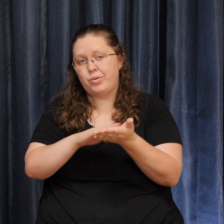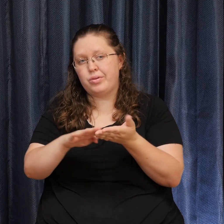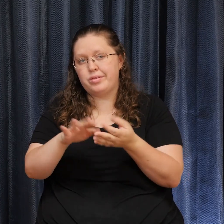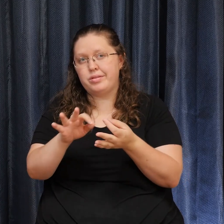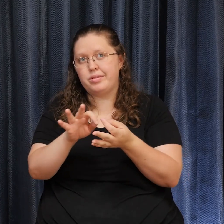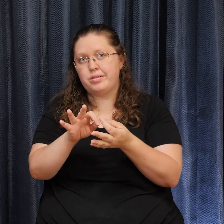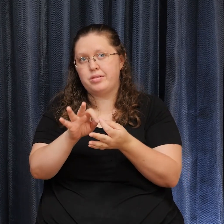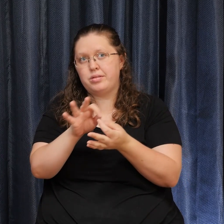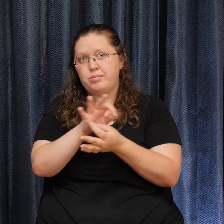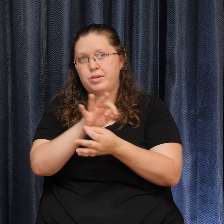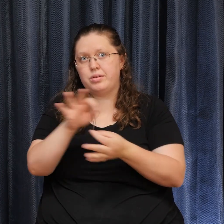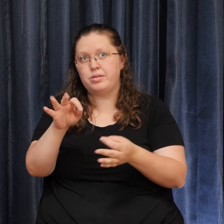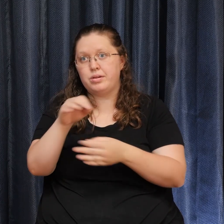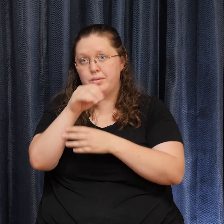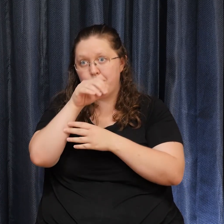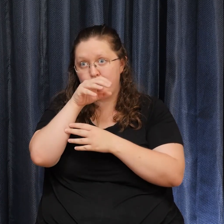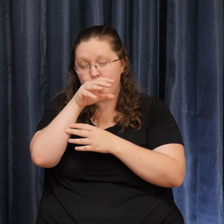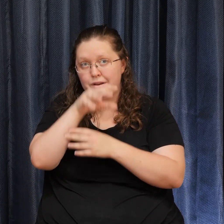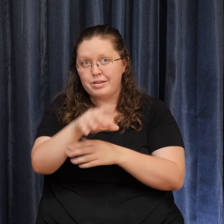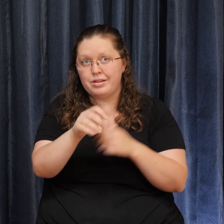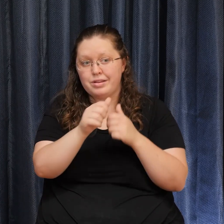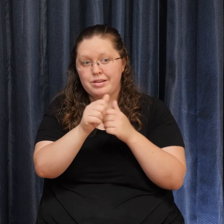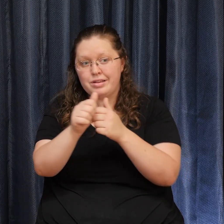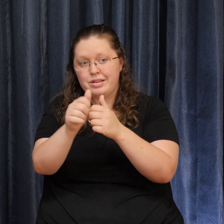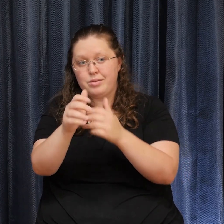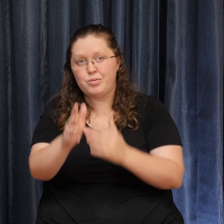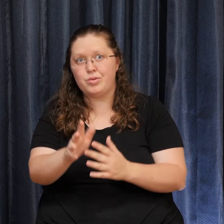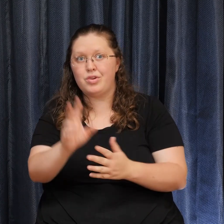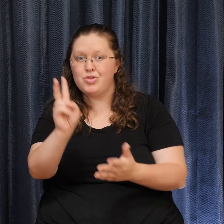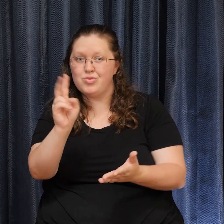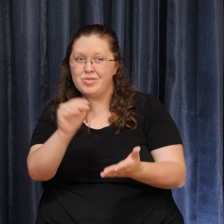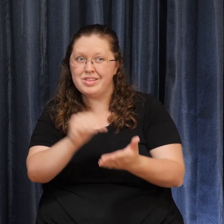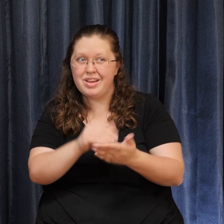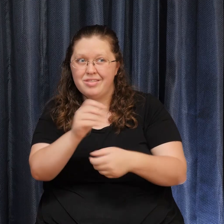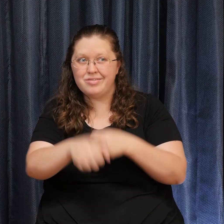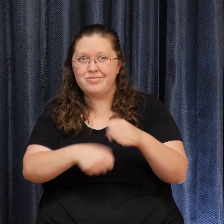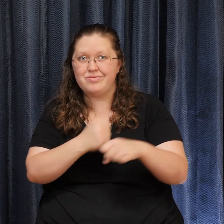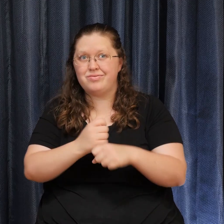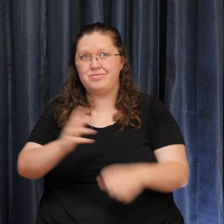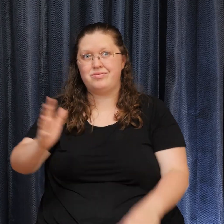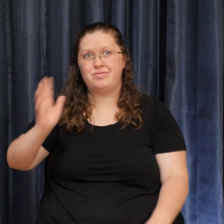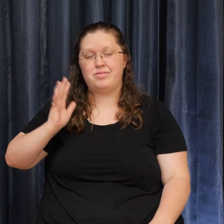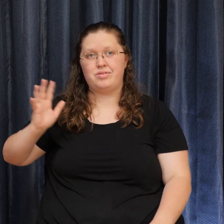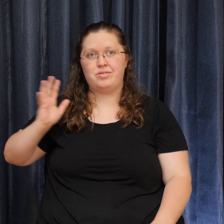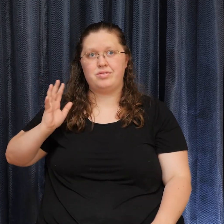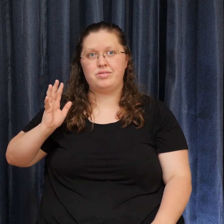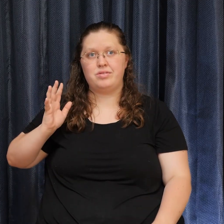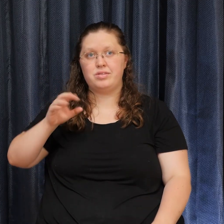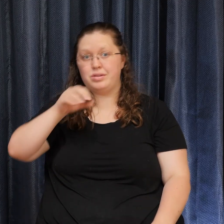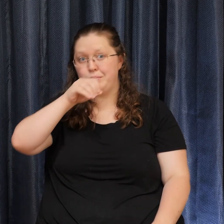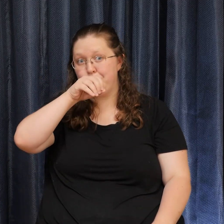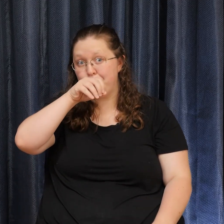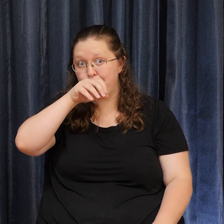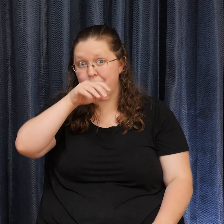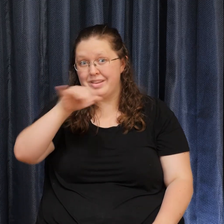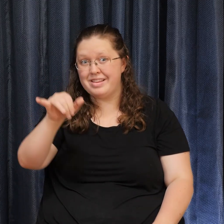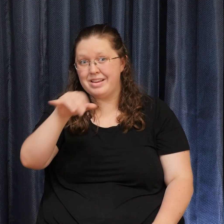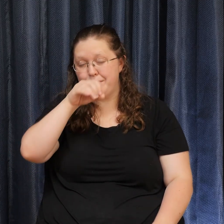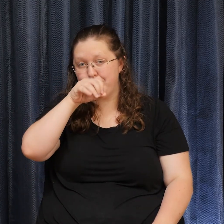the disciples some 2,000 years ago, is breathed through you like a